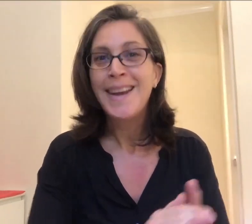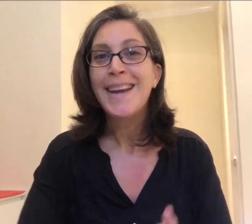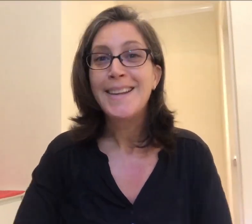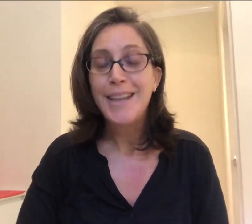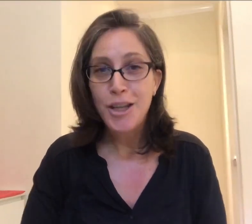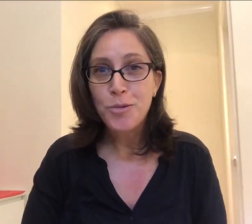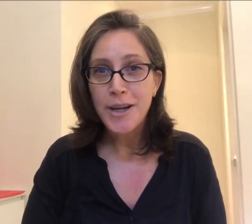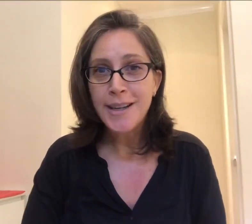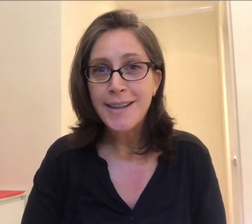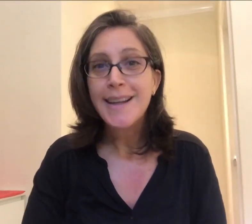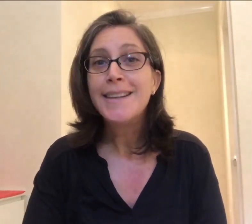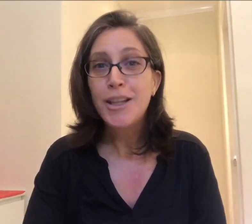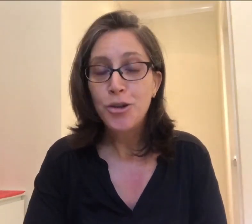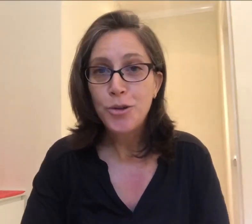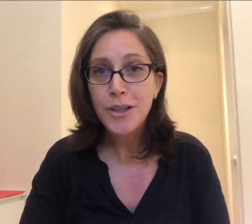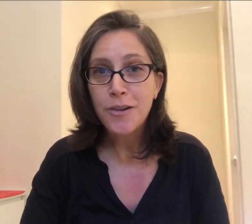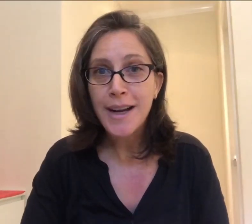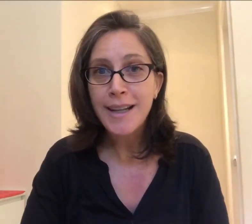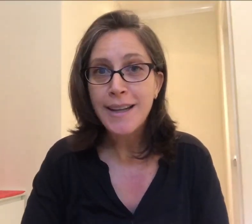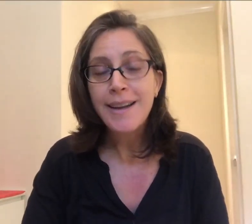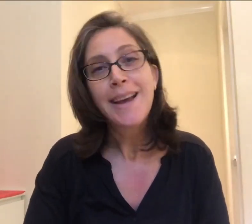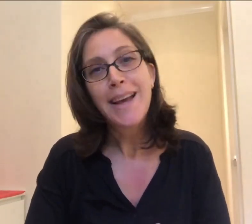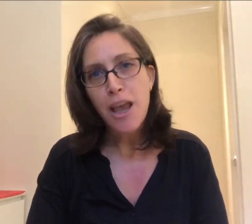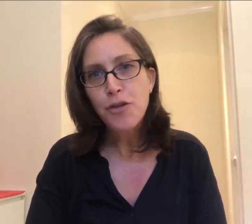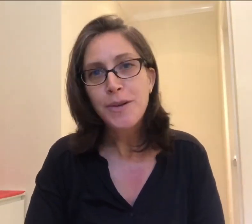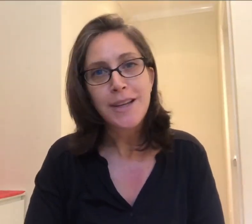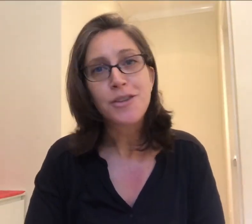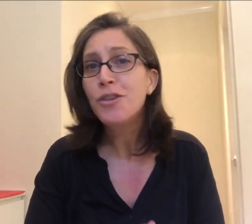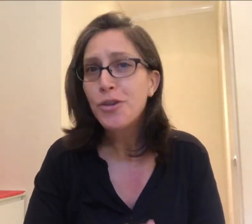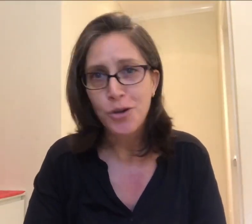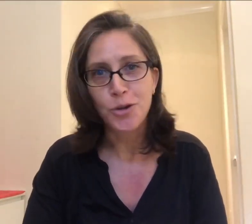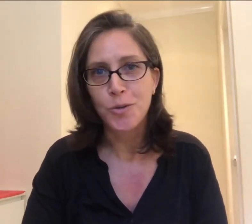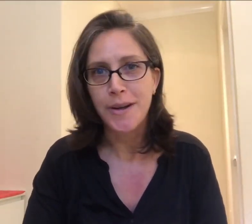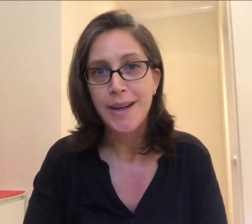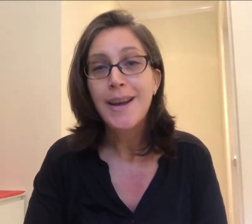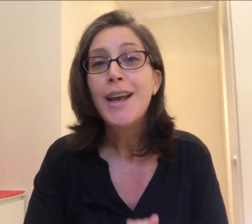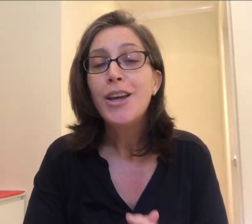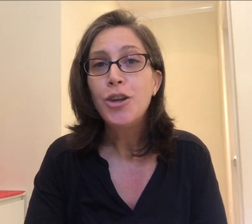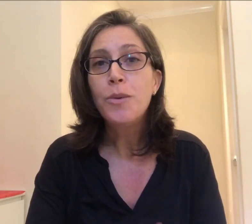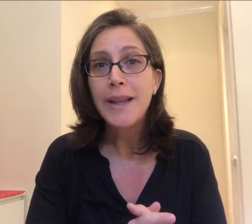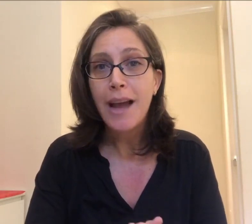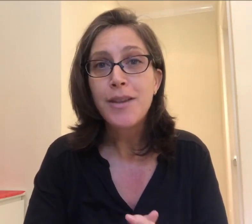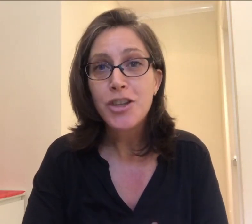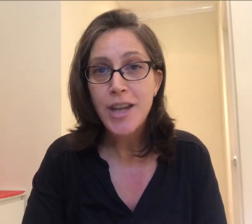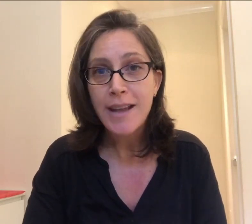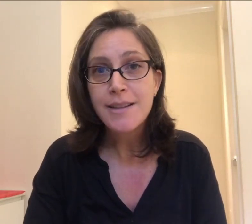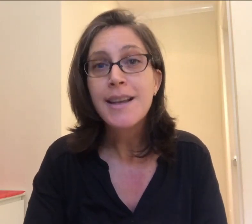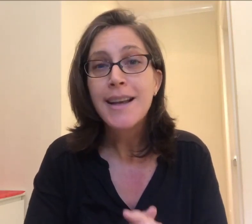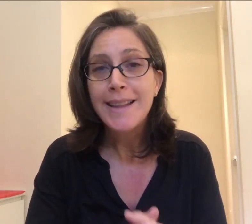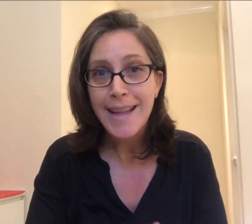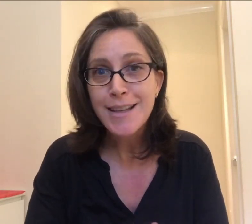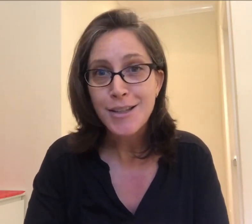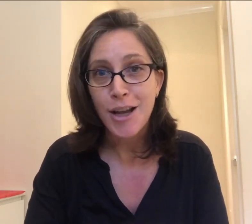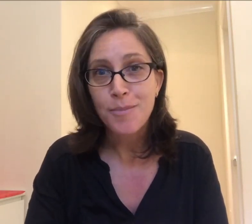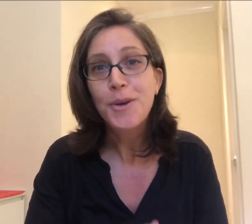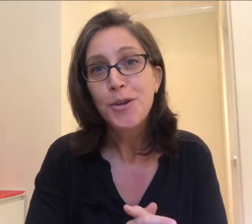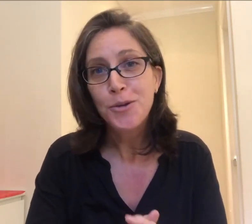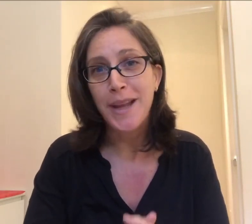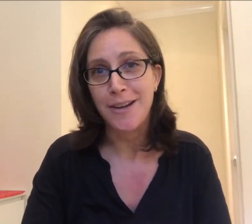Did it work? Did you do it correctly? If you didn't, don't worry. You will have the chance next time to get it